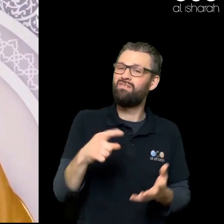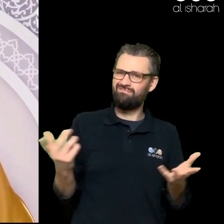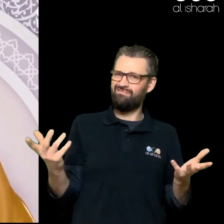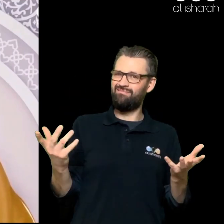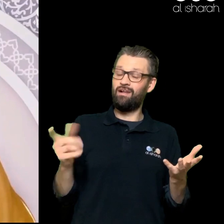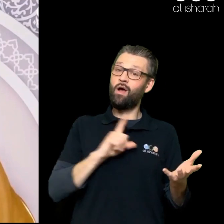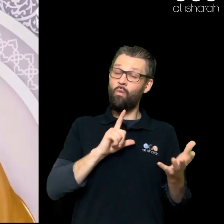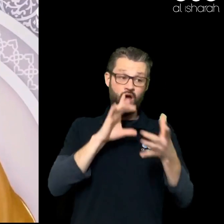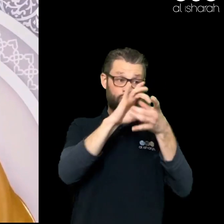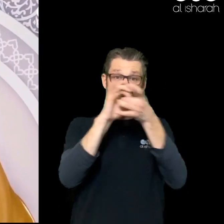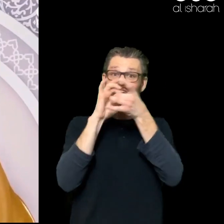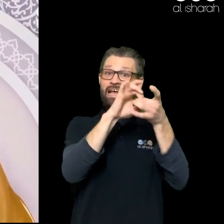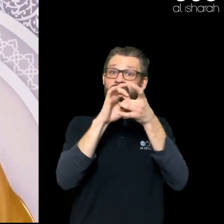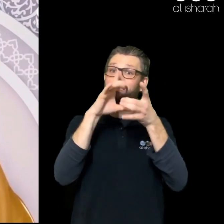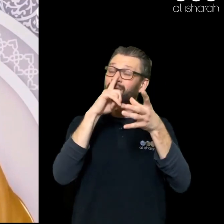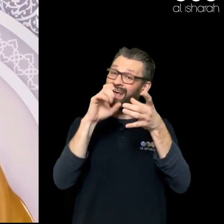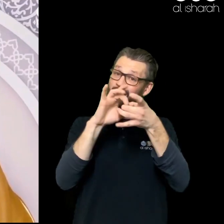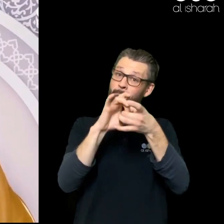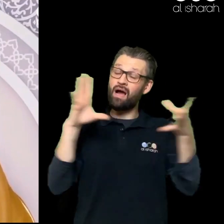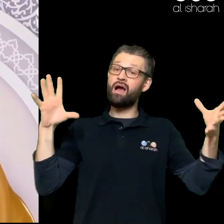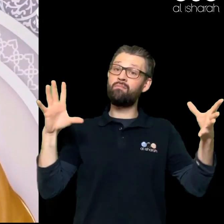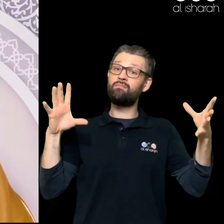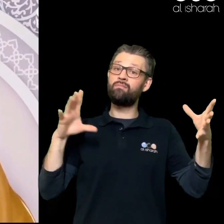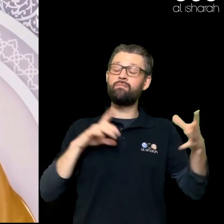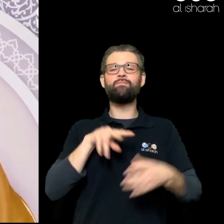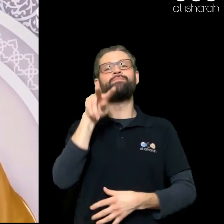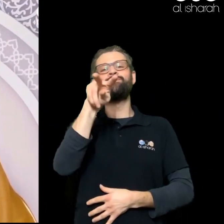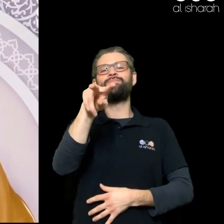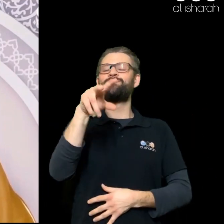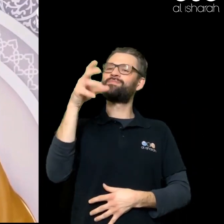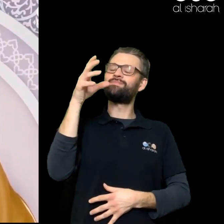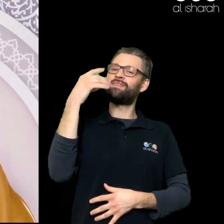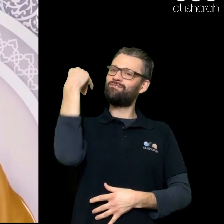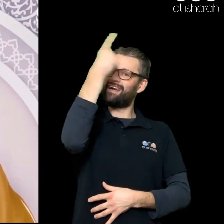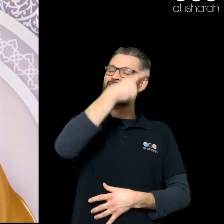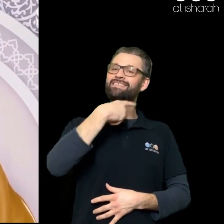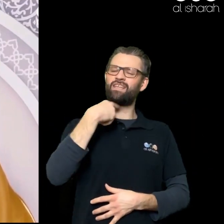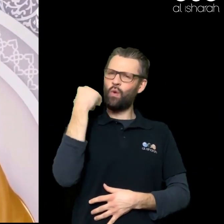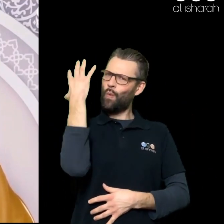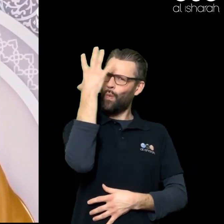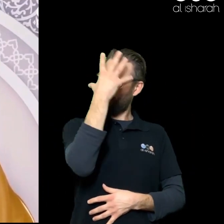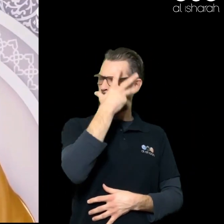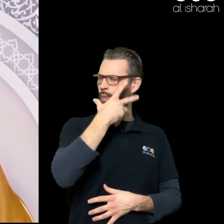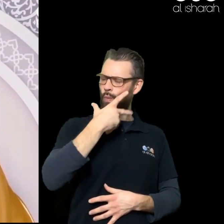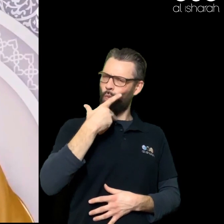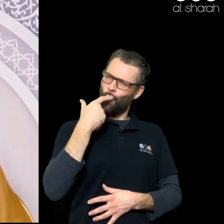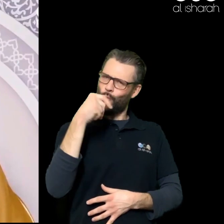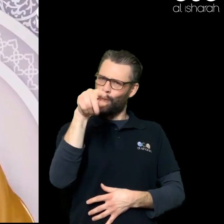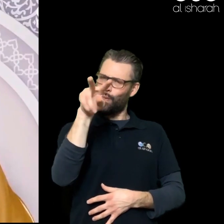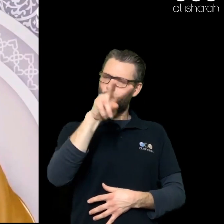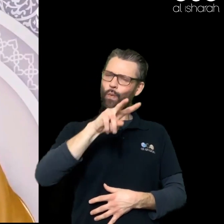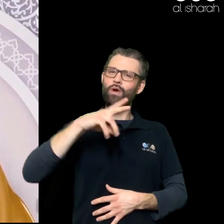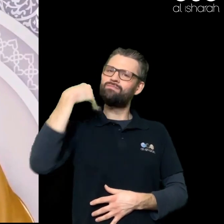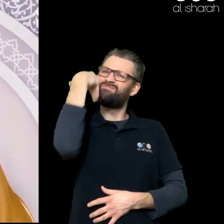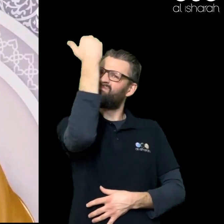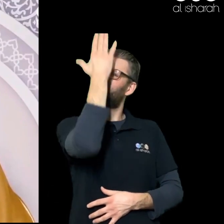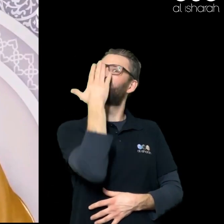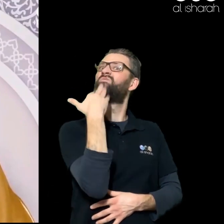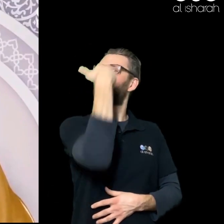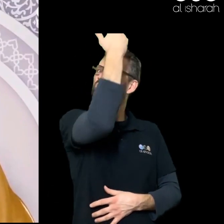people Look at a face A pretty face A beautiful face A made up face And they begin To think That that means